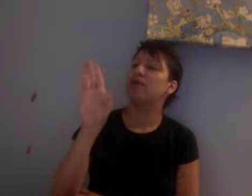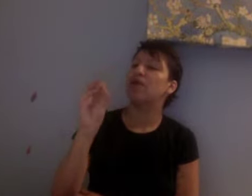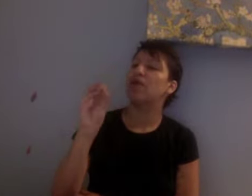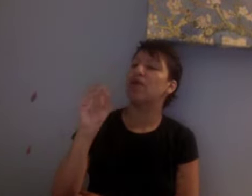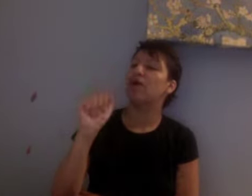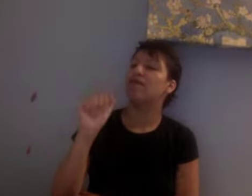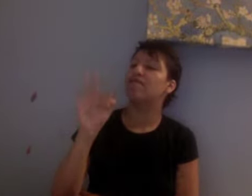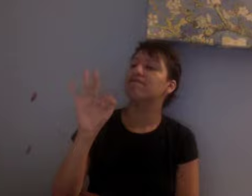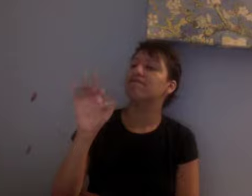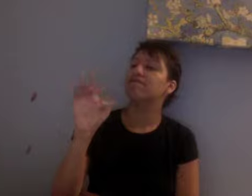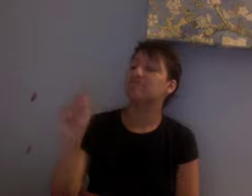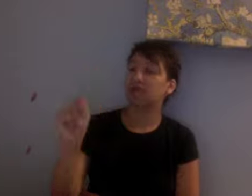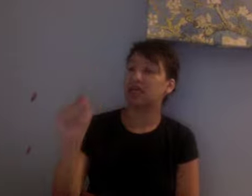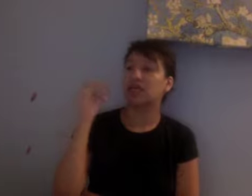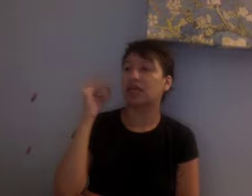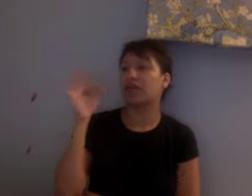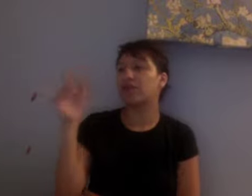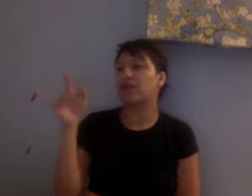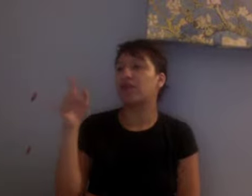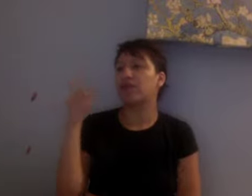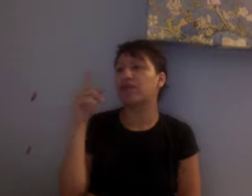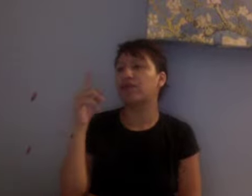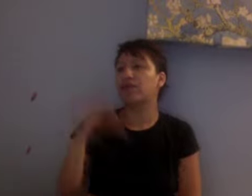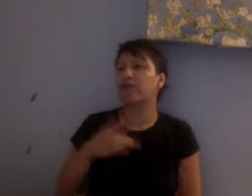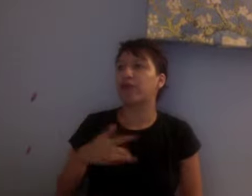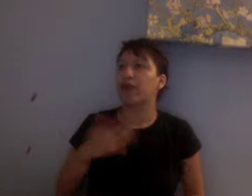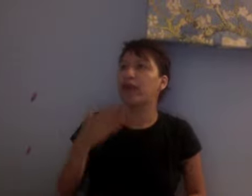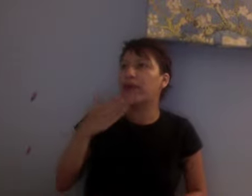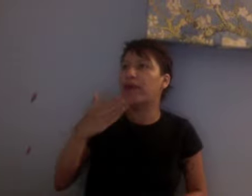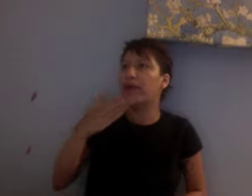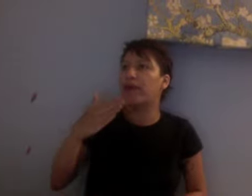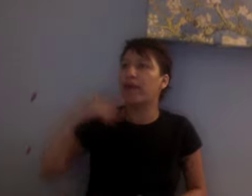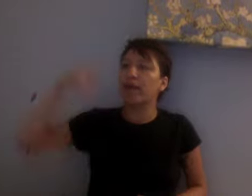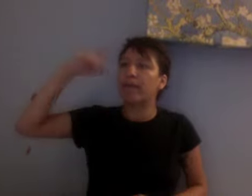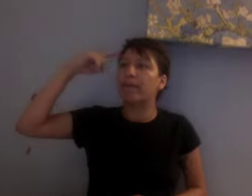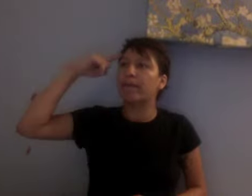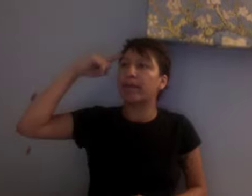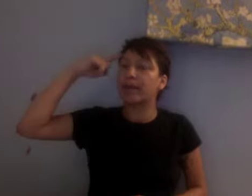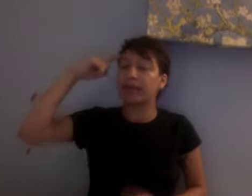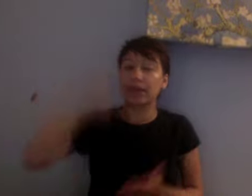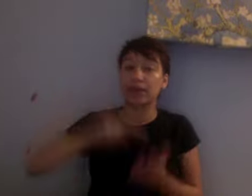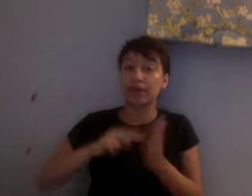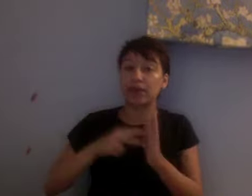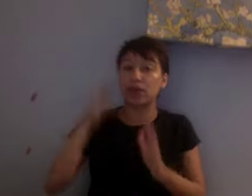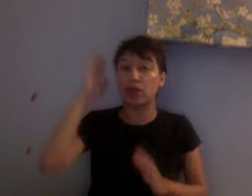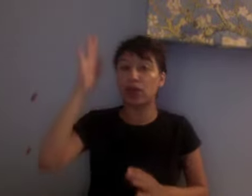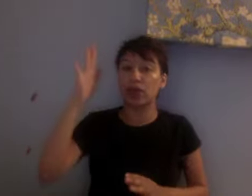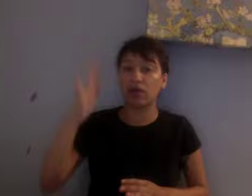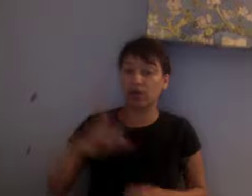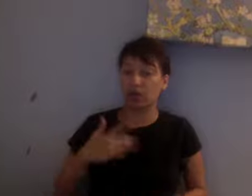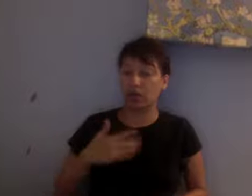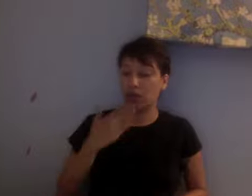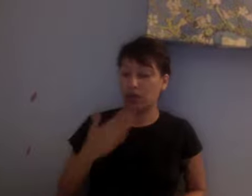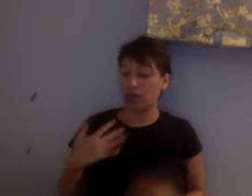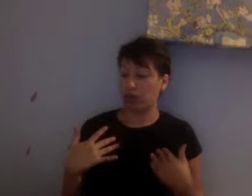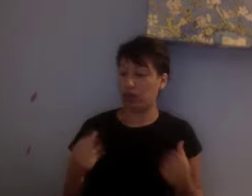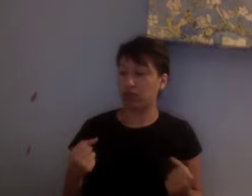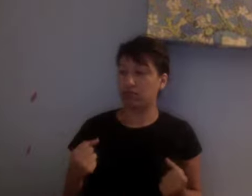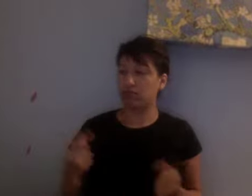can become better feeling physiologically. So. Oh sorry. Go ahead. My mother is an agent to vet